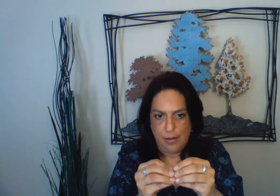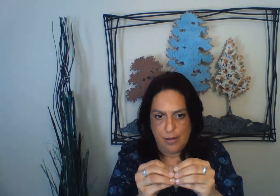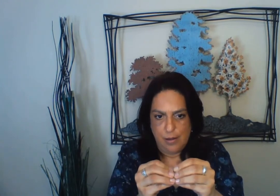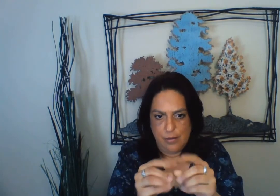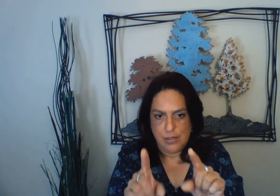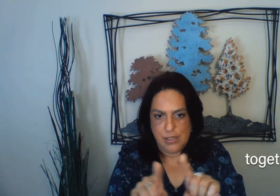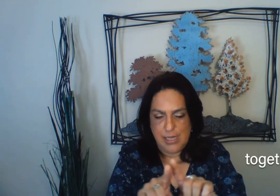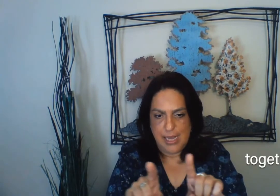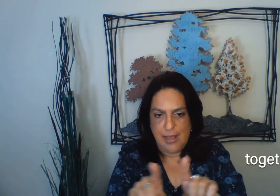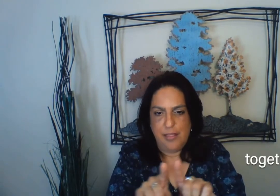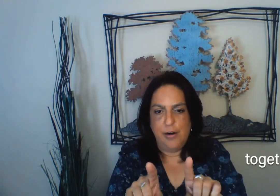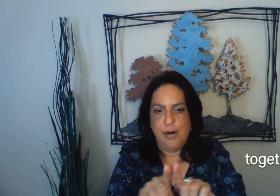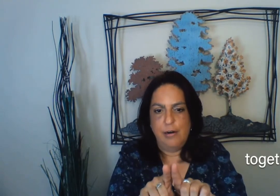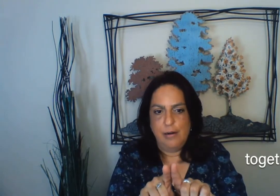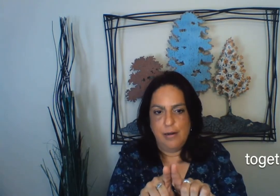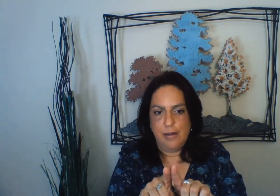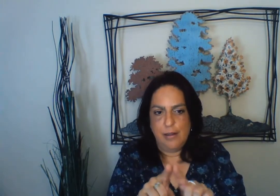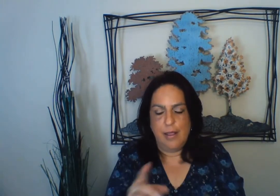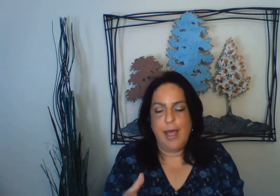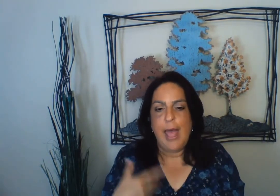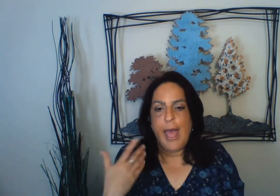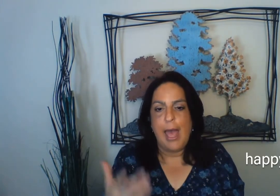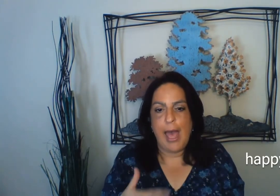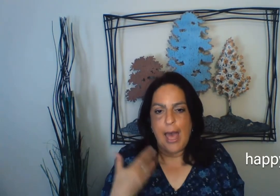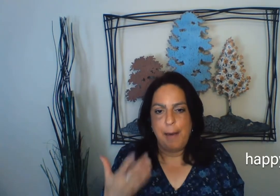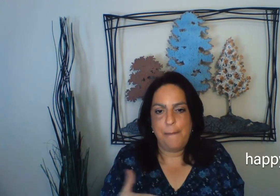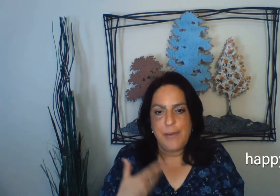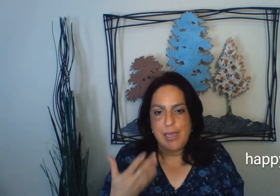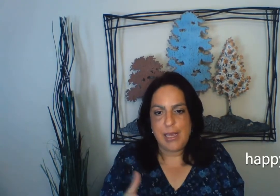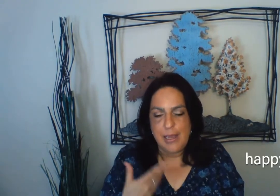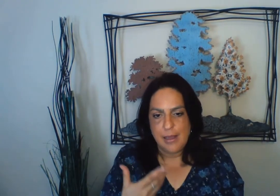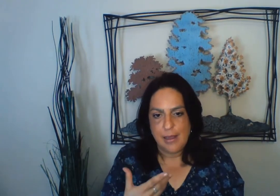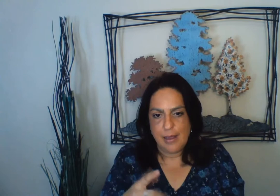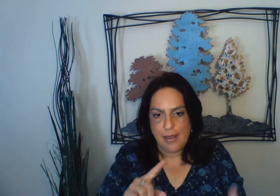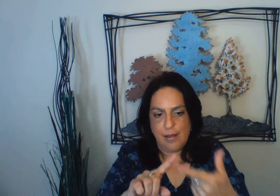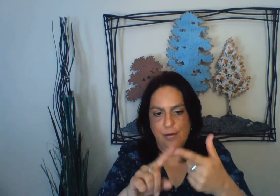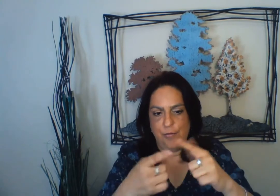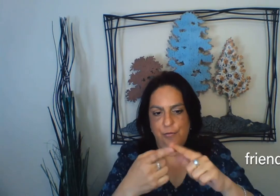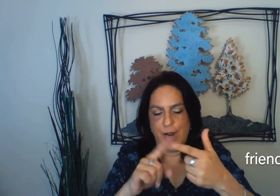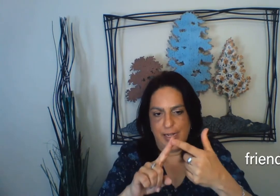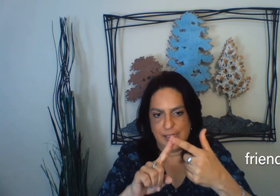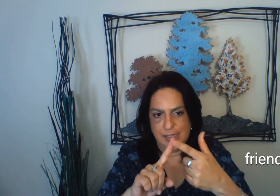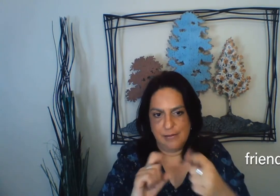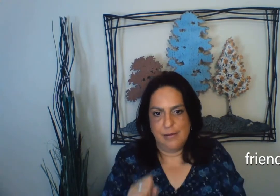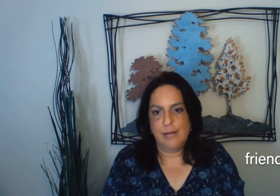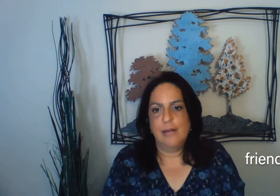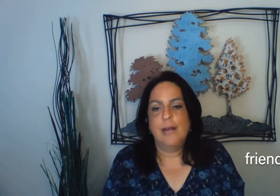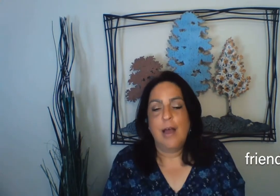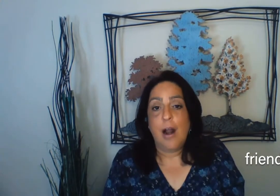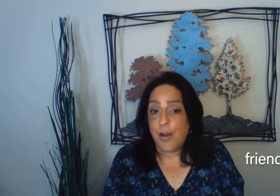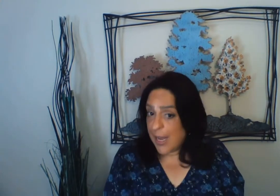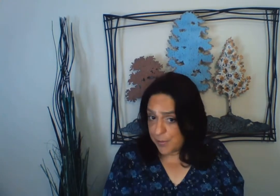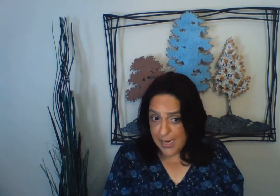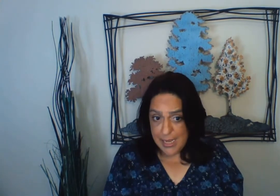More together happy friends. Are you guys ready?